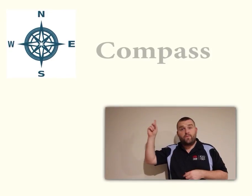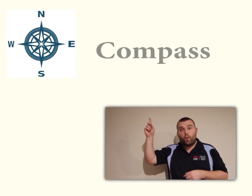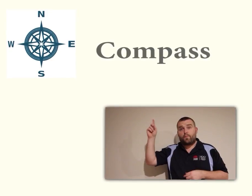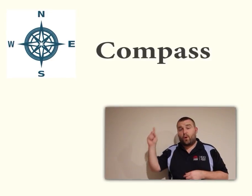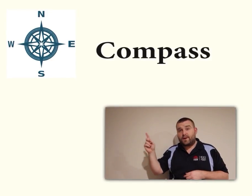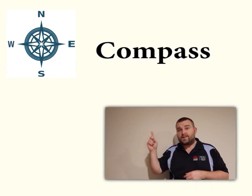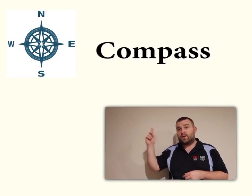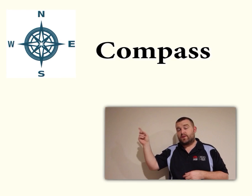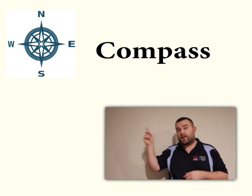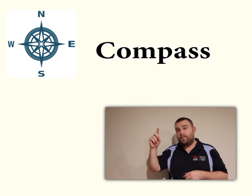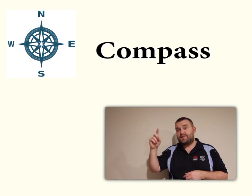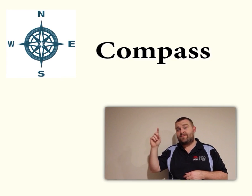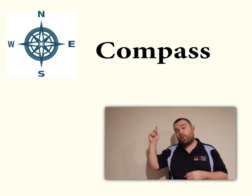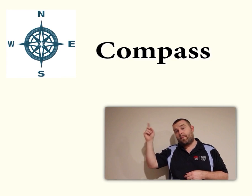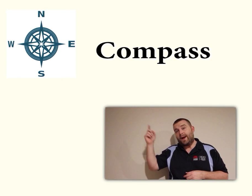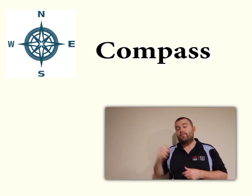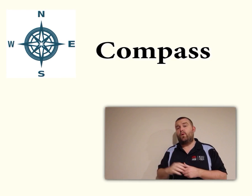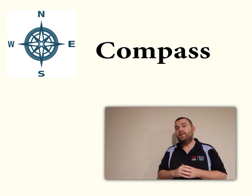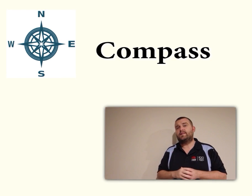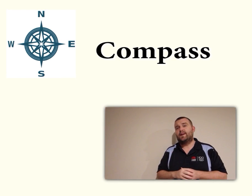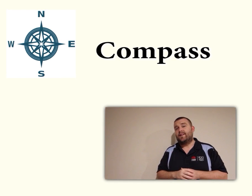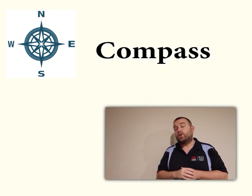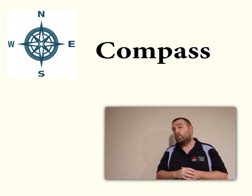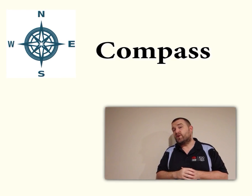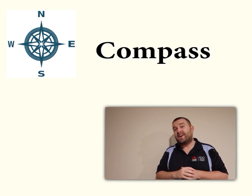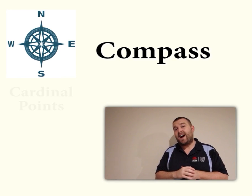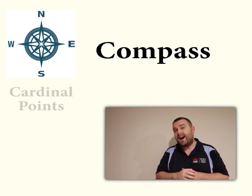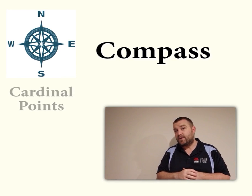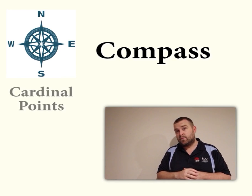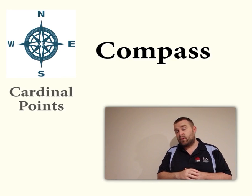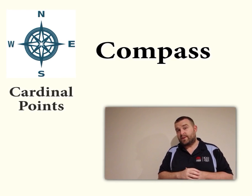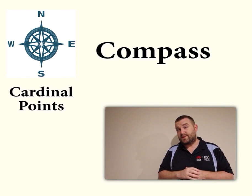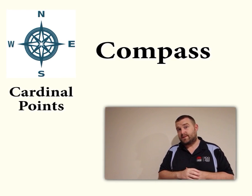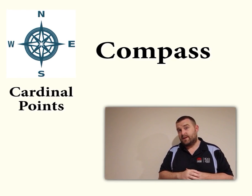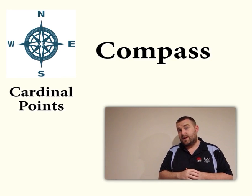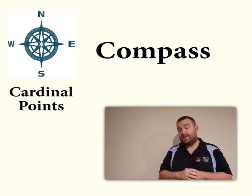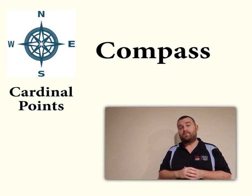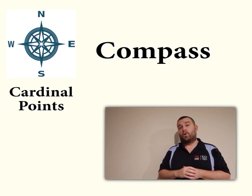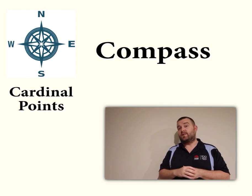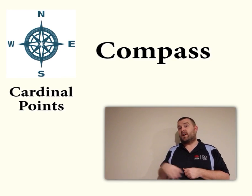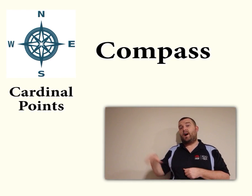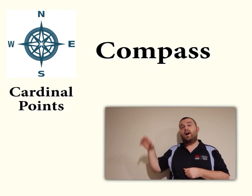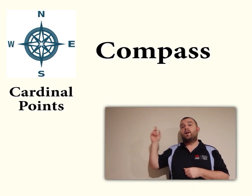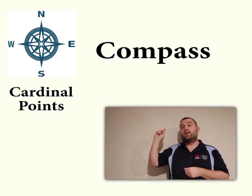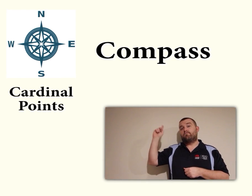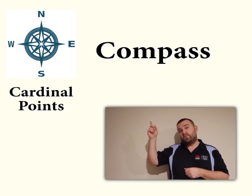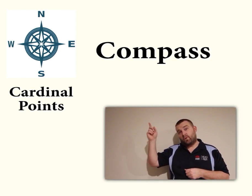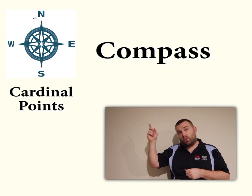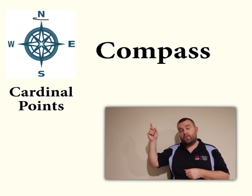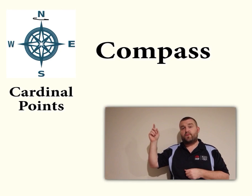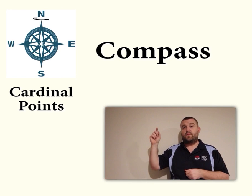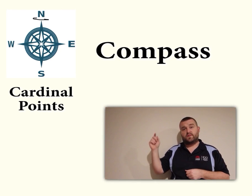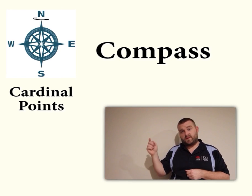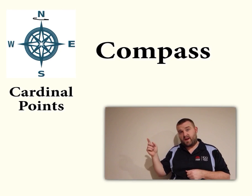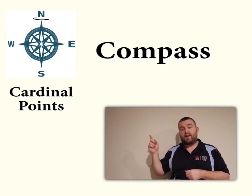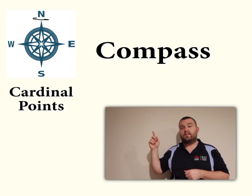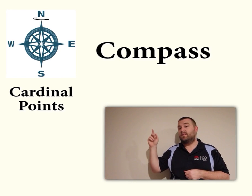are four points on the compass, four main points, they're called the cardinal points. These points are north, south,